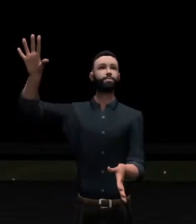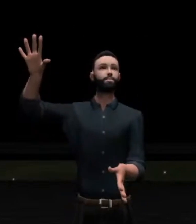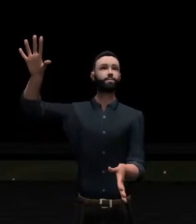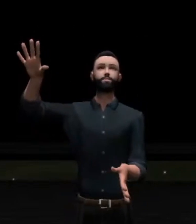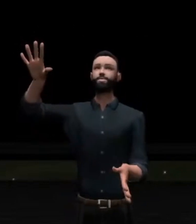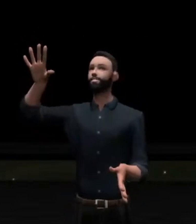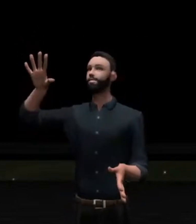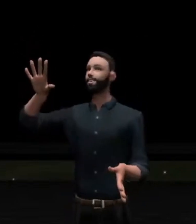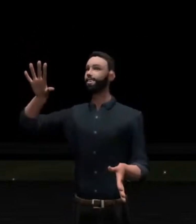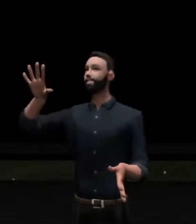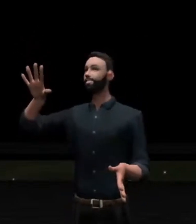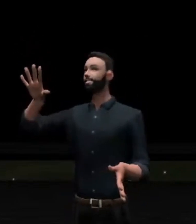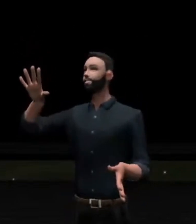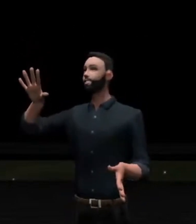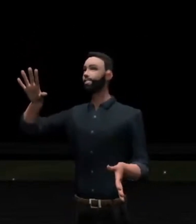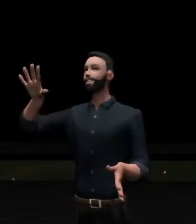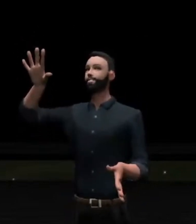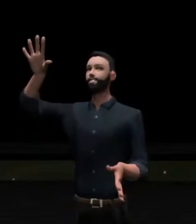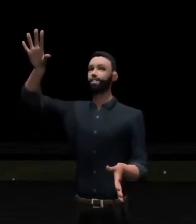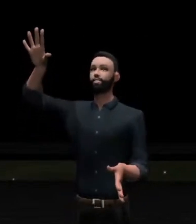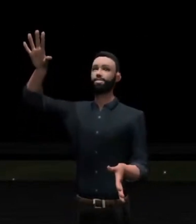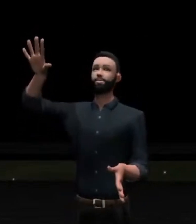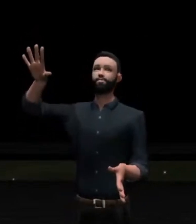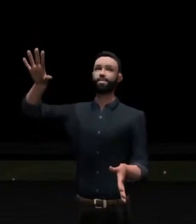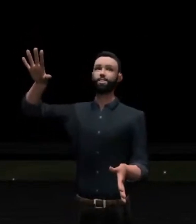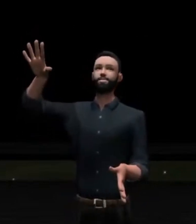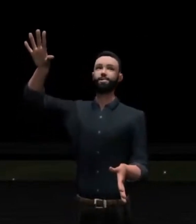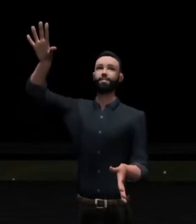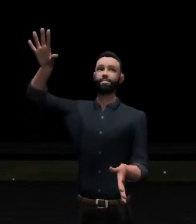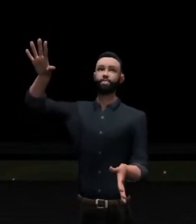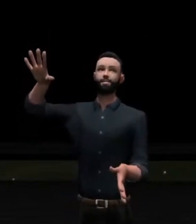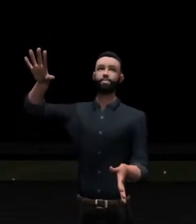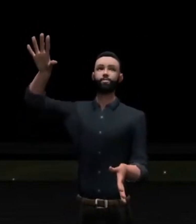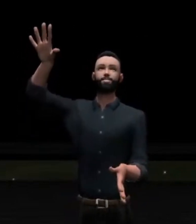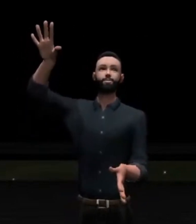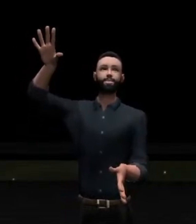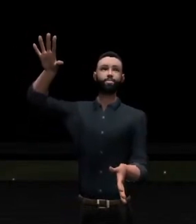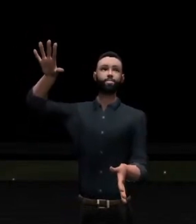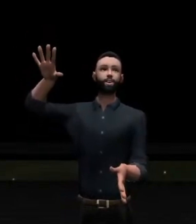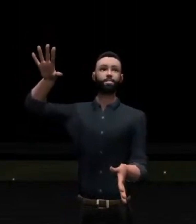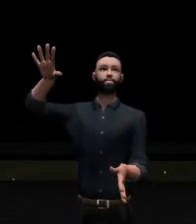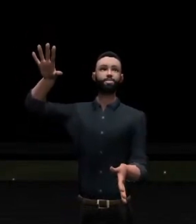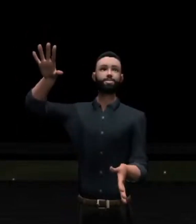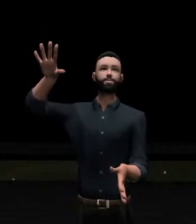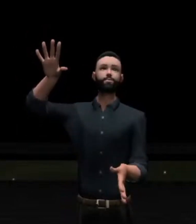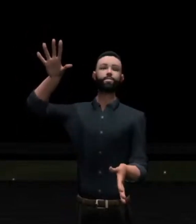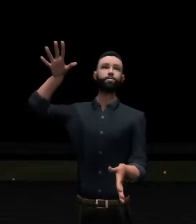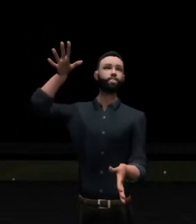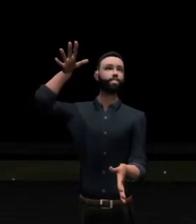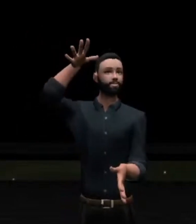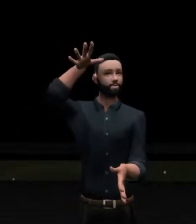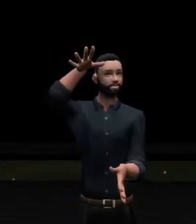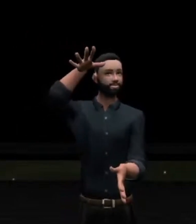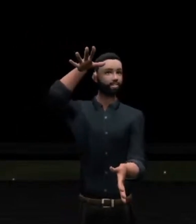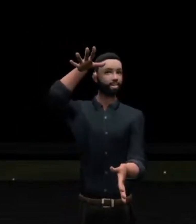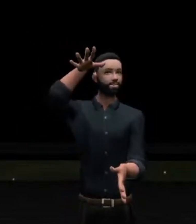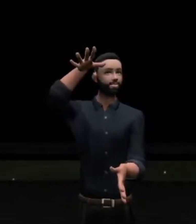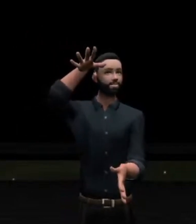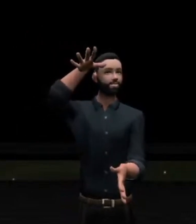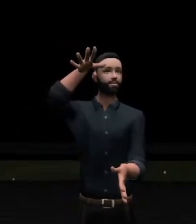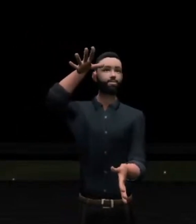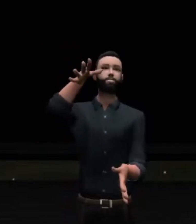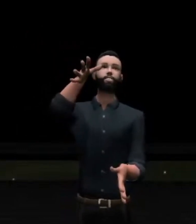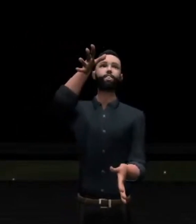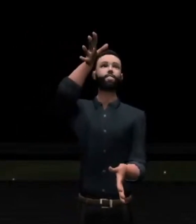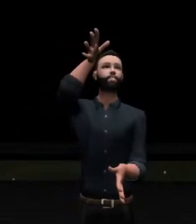now essentially adds his or her name to the list of Pharisees and Jews and Romans who want to crucify